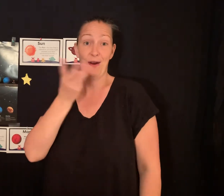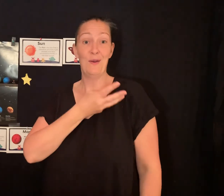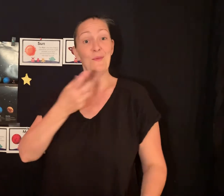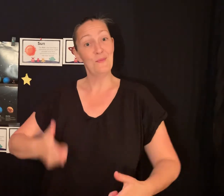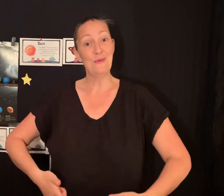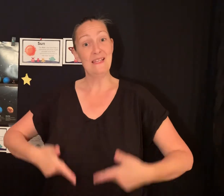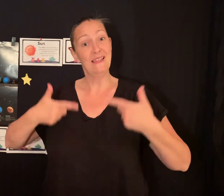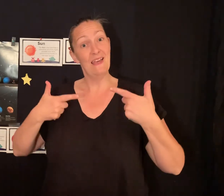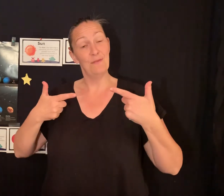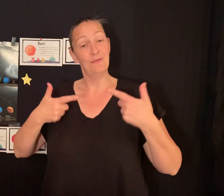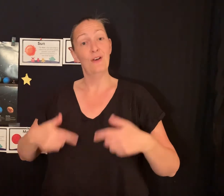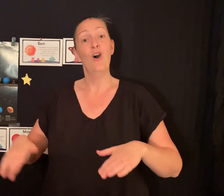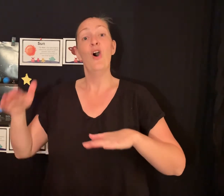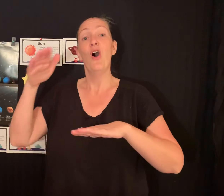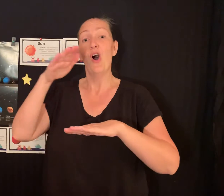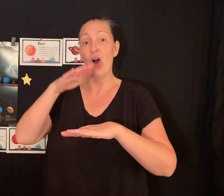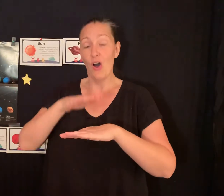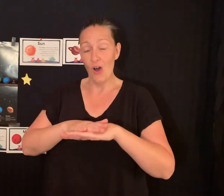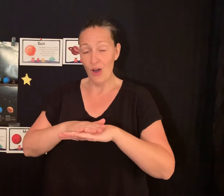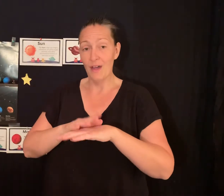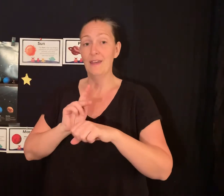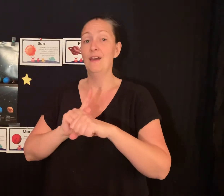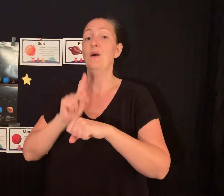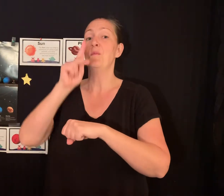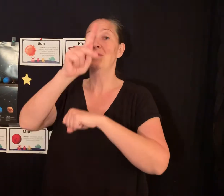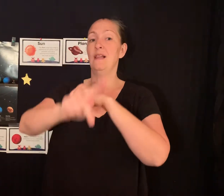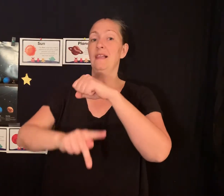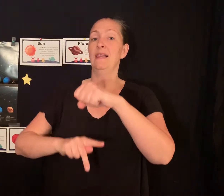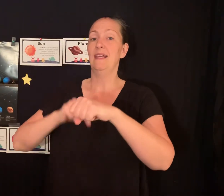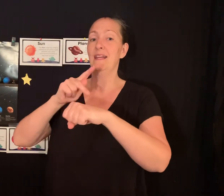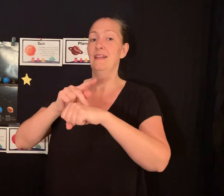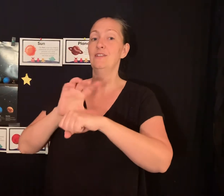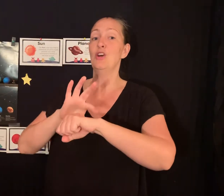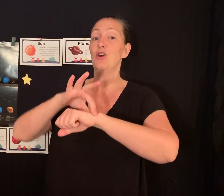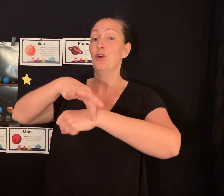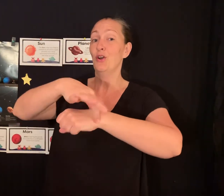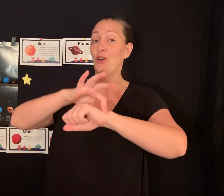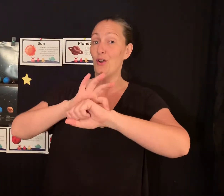we live. On planet Earth.